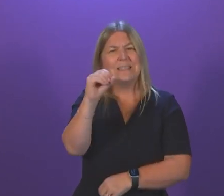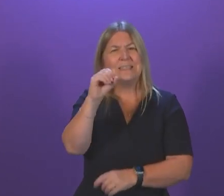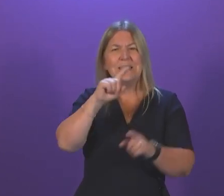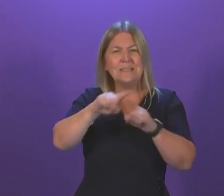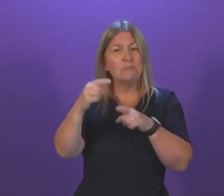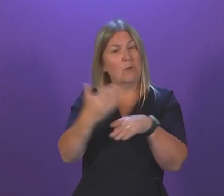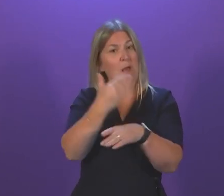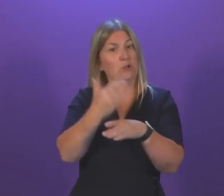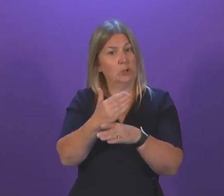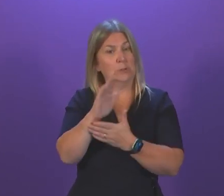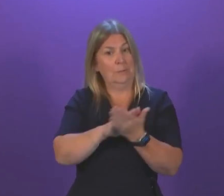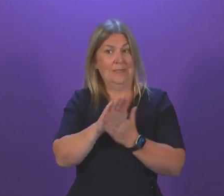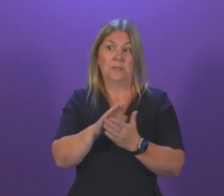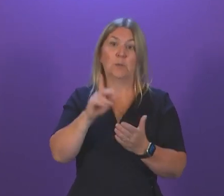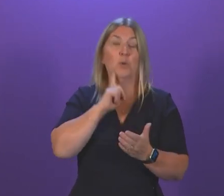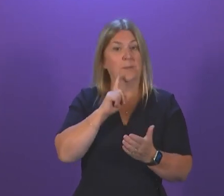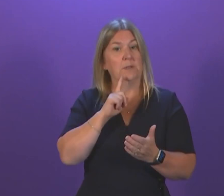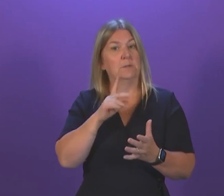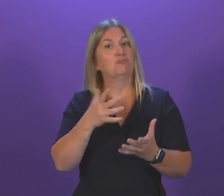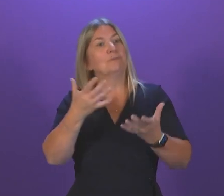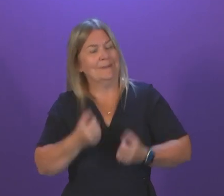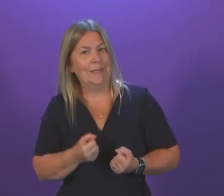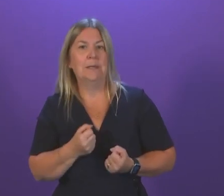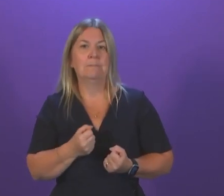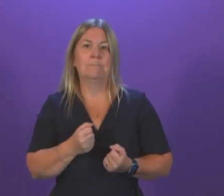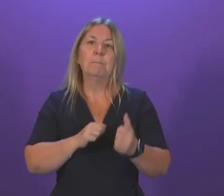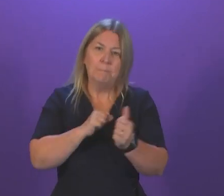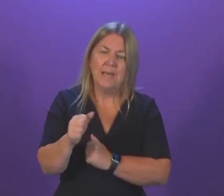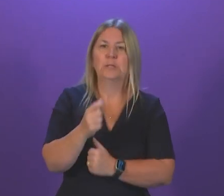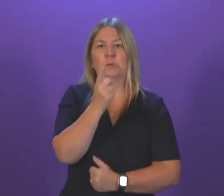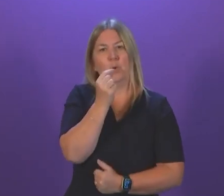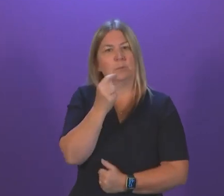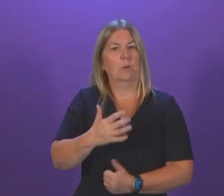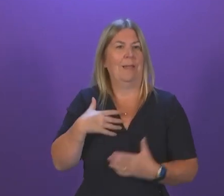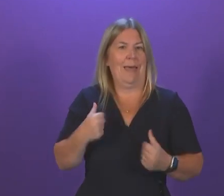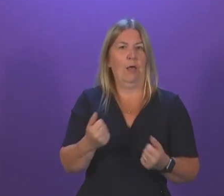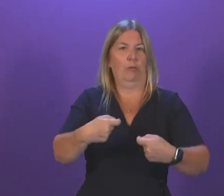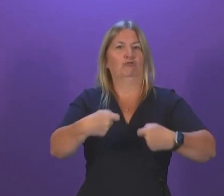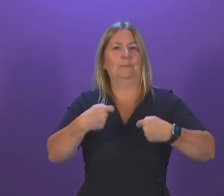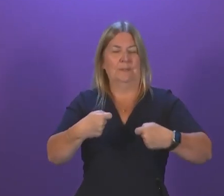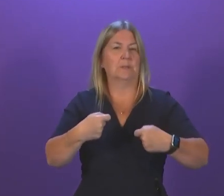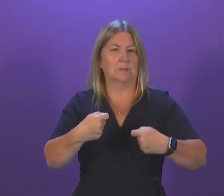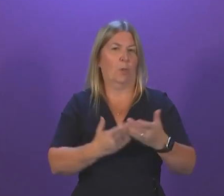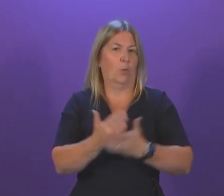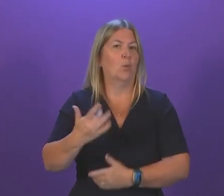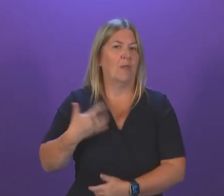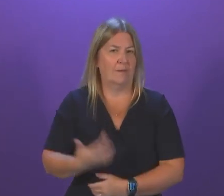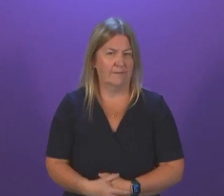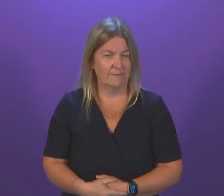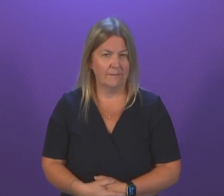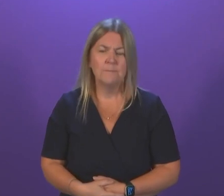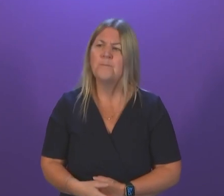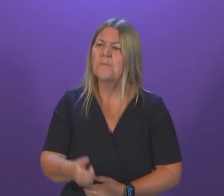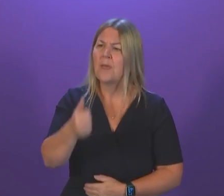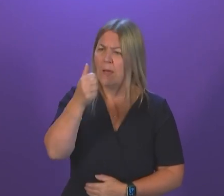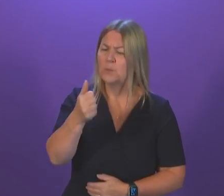women do get the best possible health response right throughout their lives. A recent report from the UK all